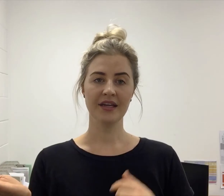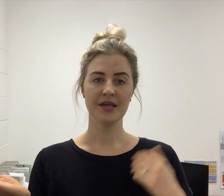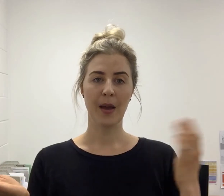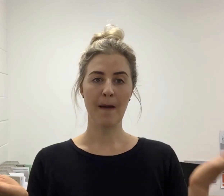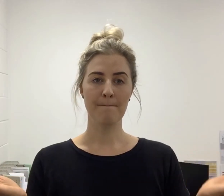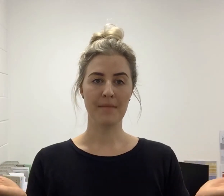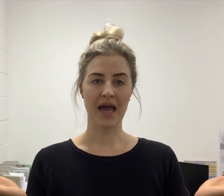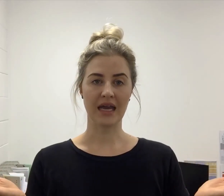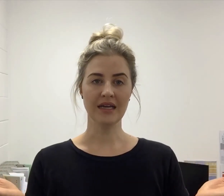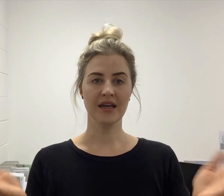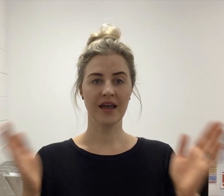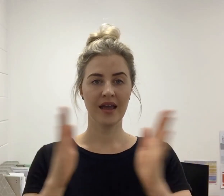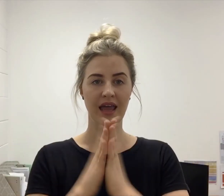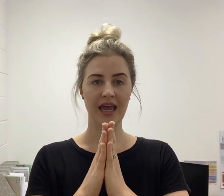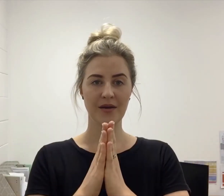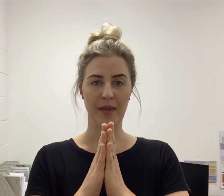Hand, made, handmade.